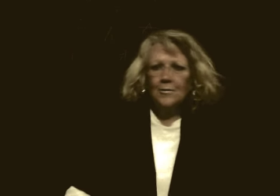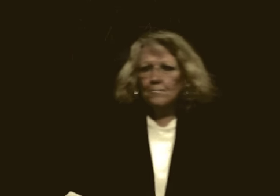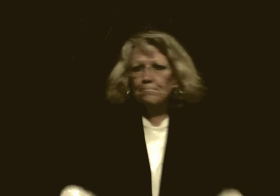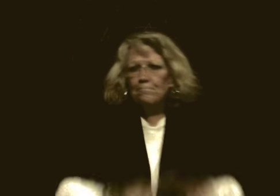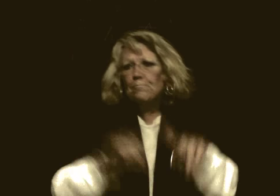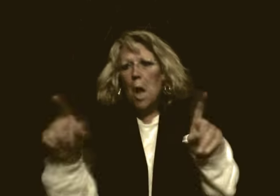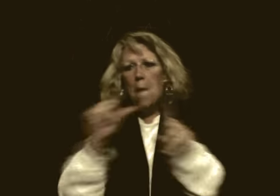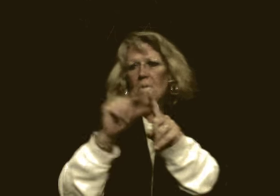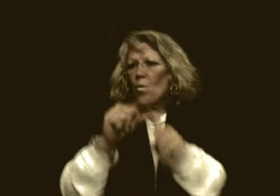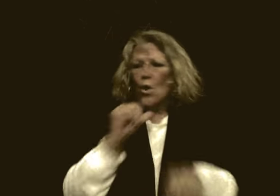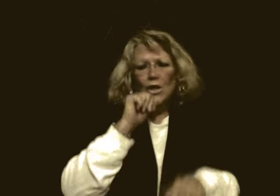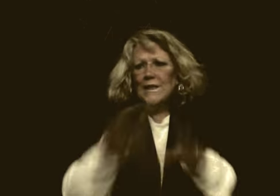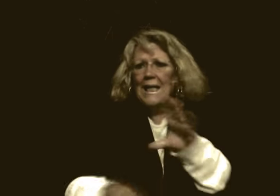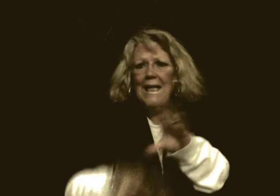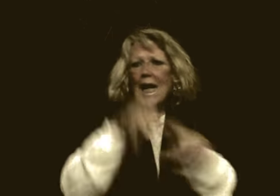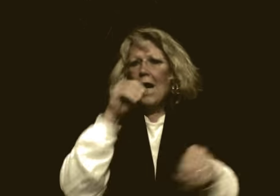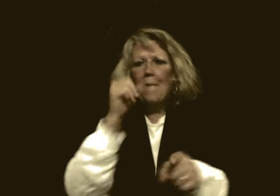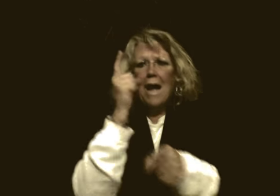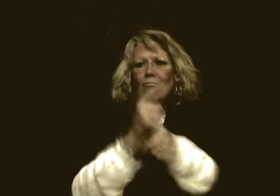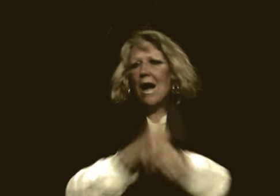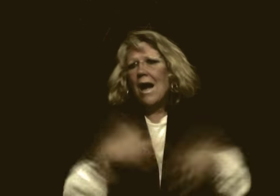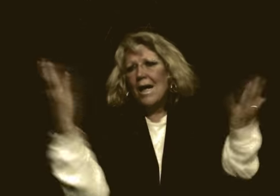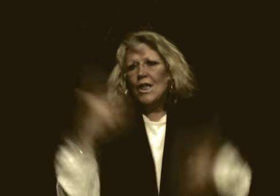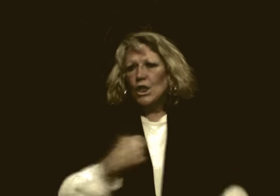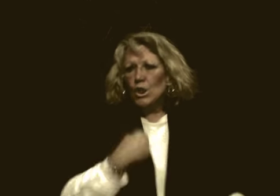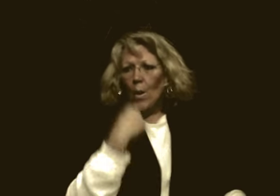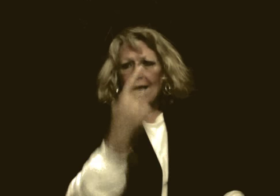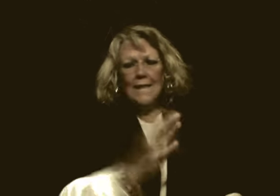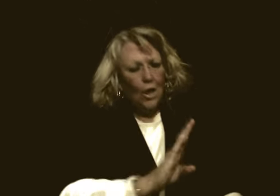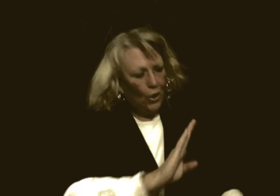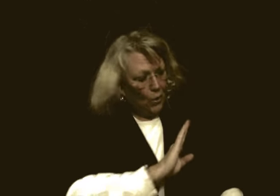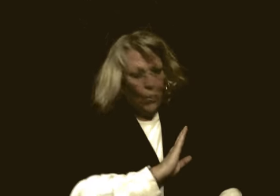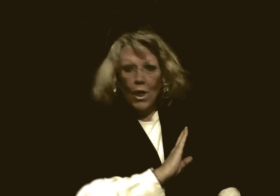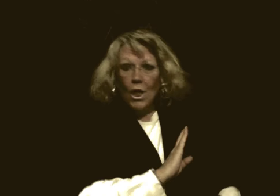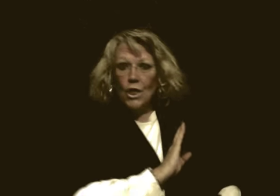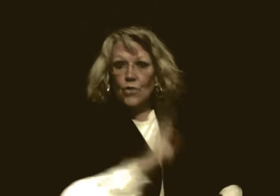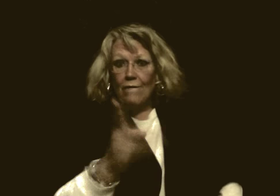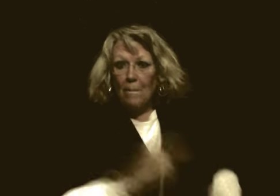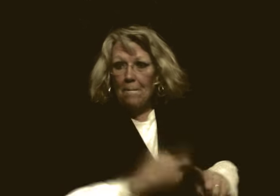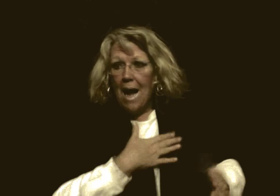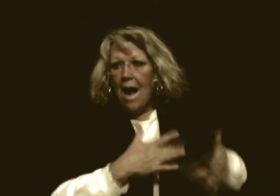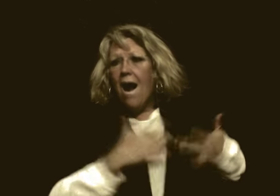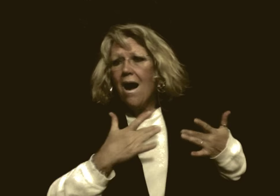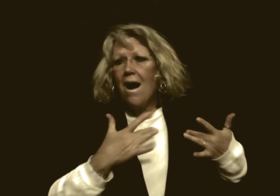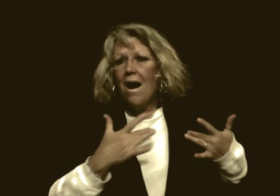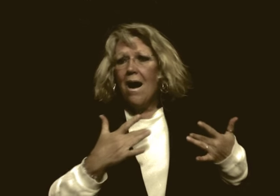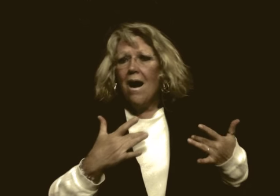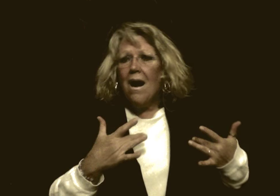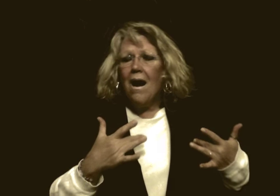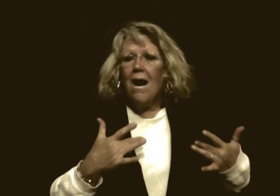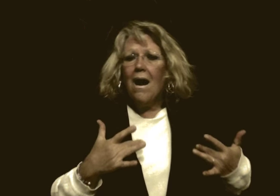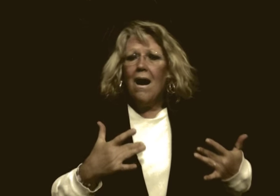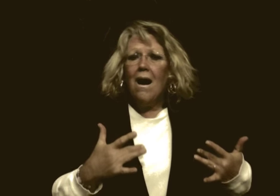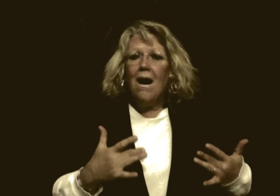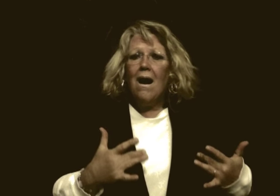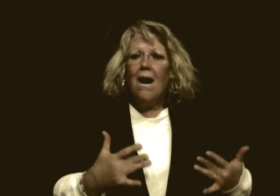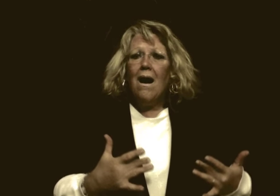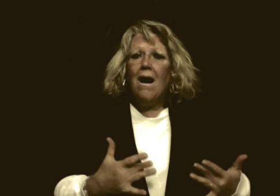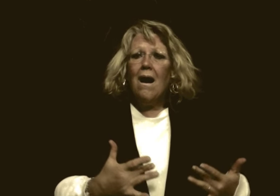If the words didn't come out right, so can you stick out my heart